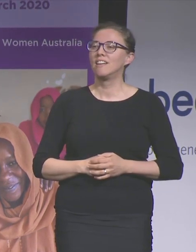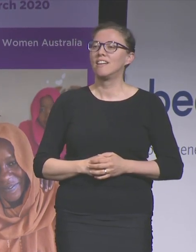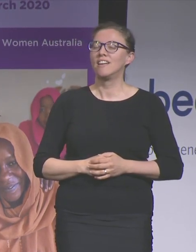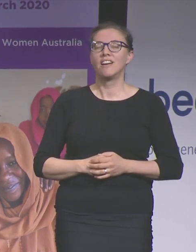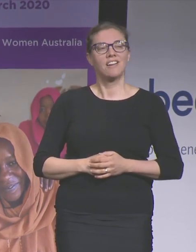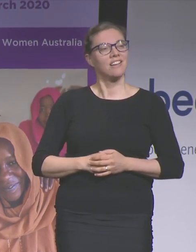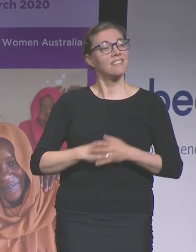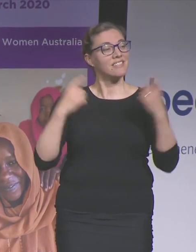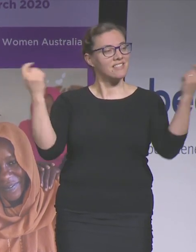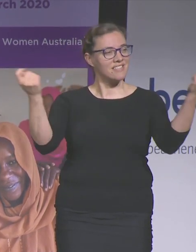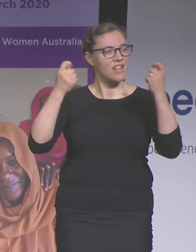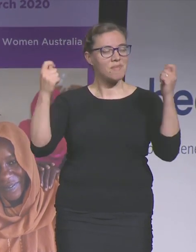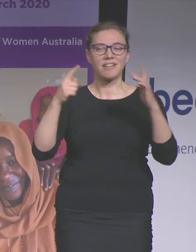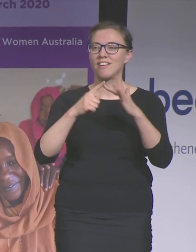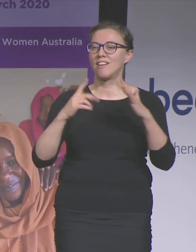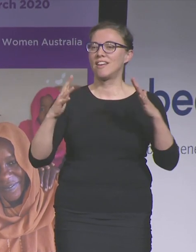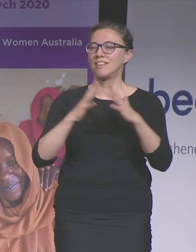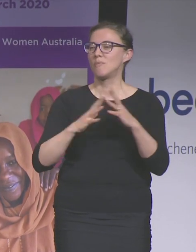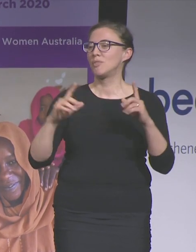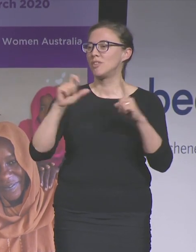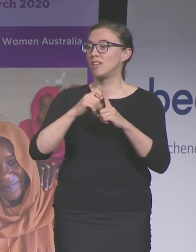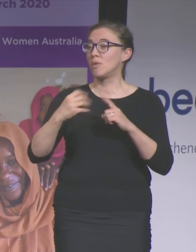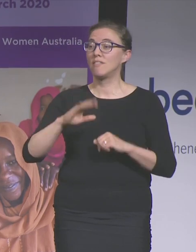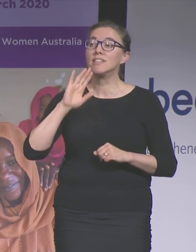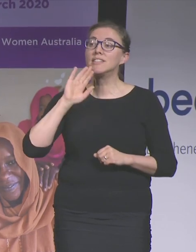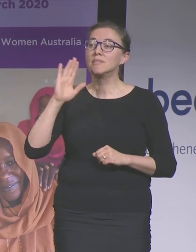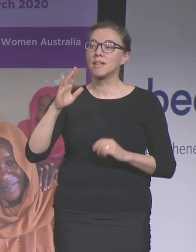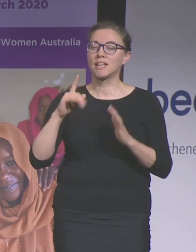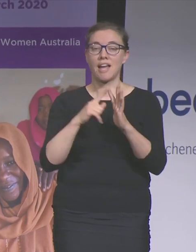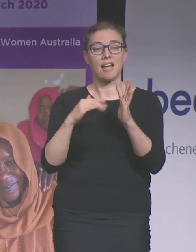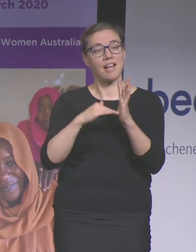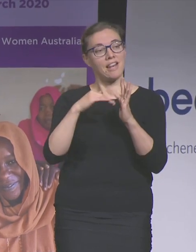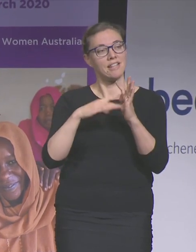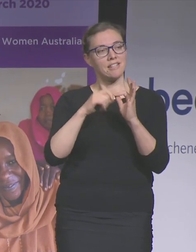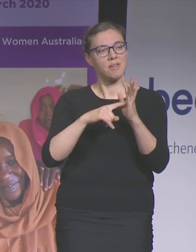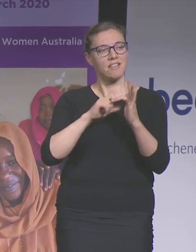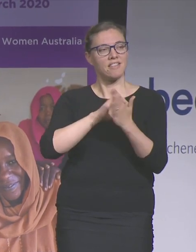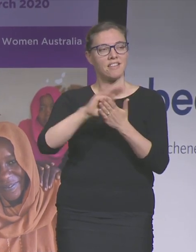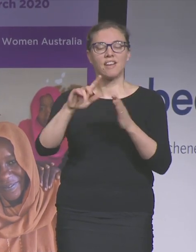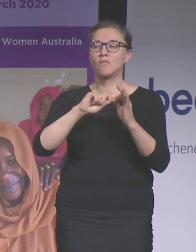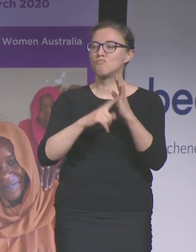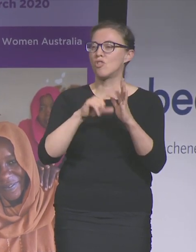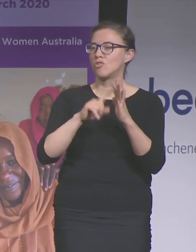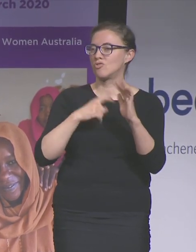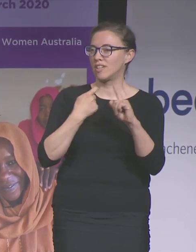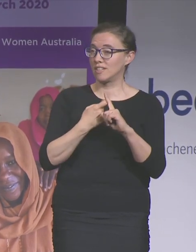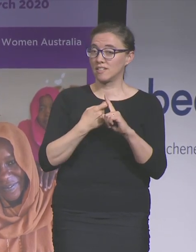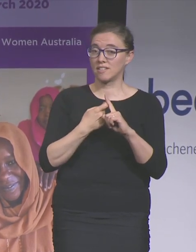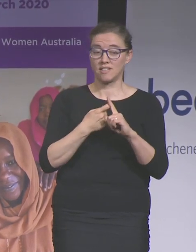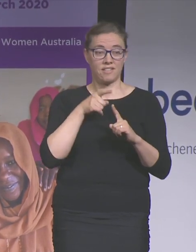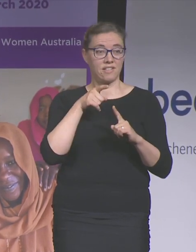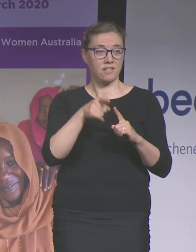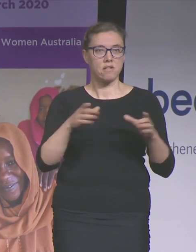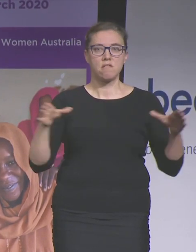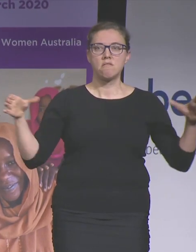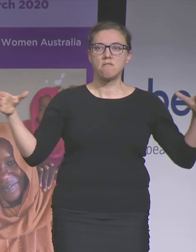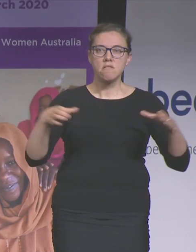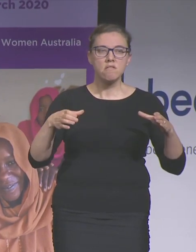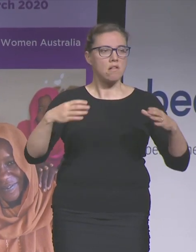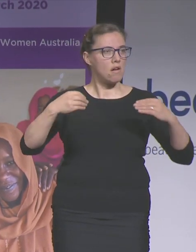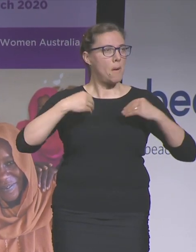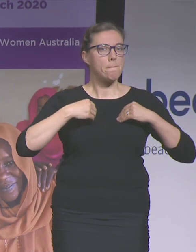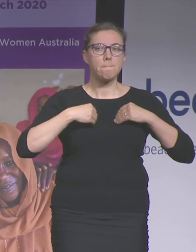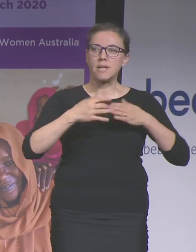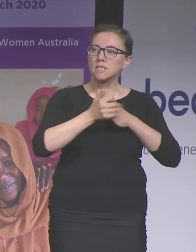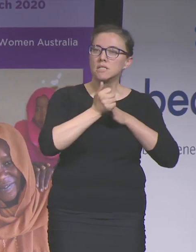Women's Day, our speaker, Elizabeth Broderick. Elizabeth has brought together captains of industry, sport, governments